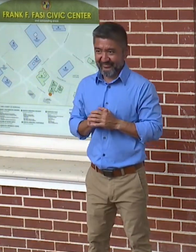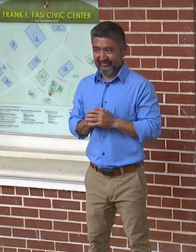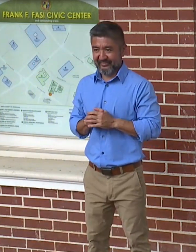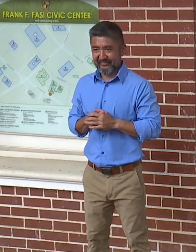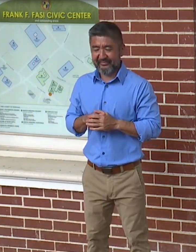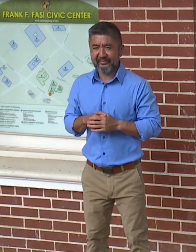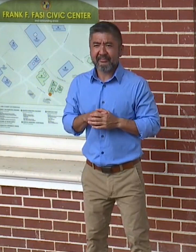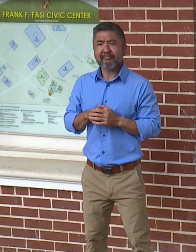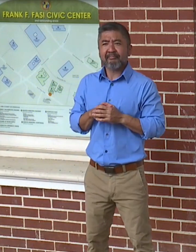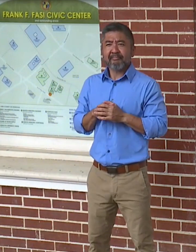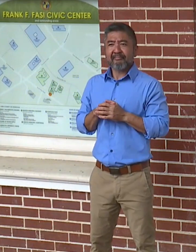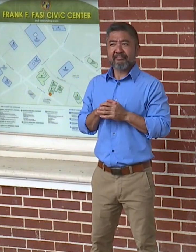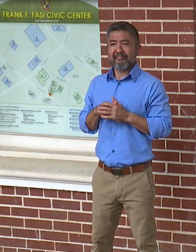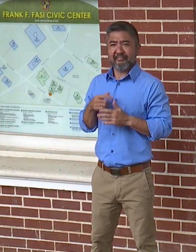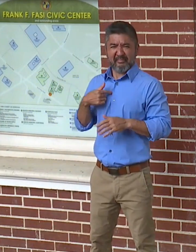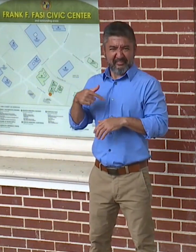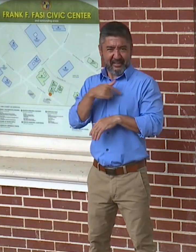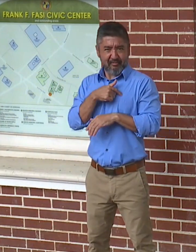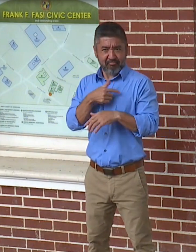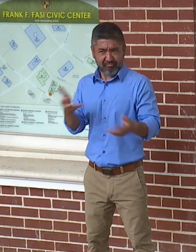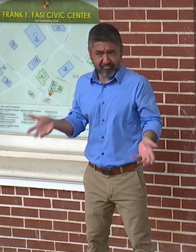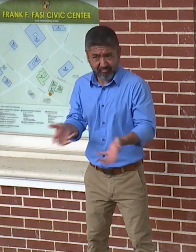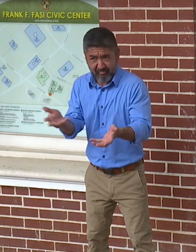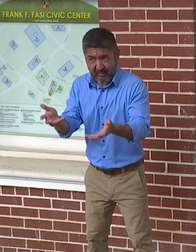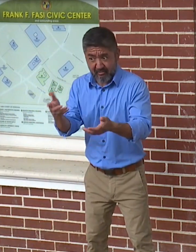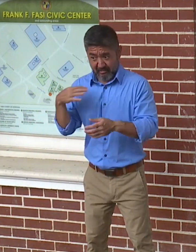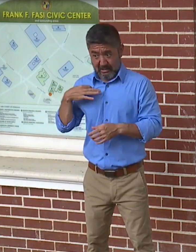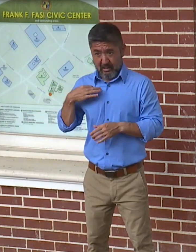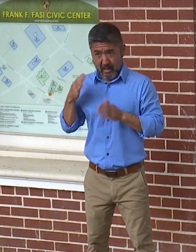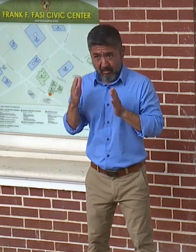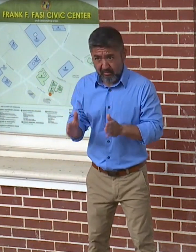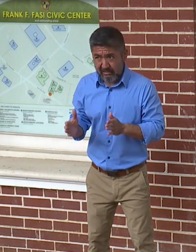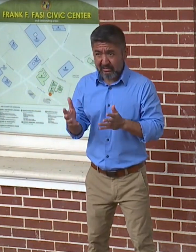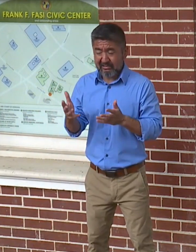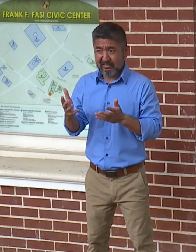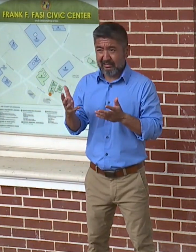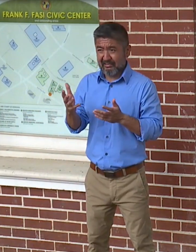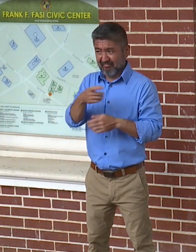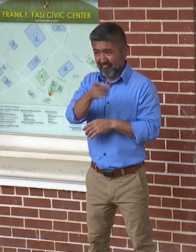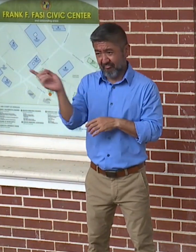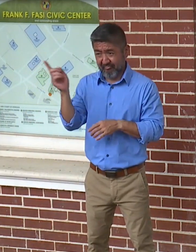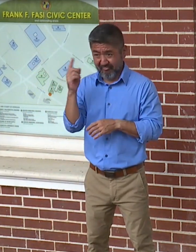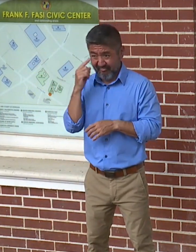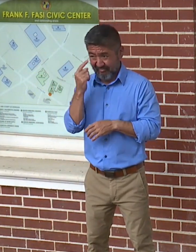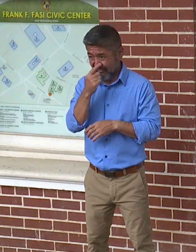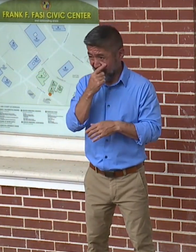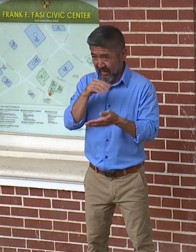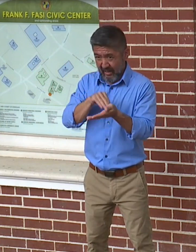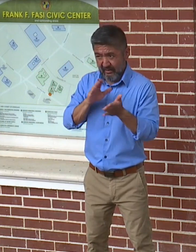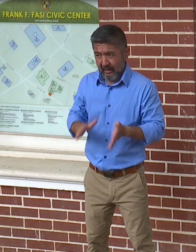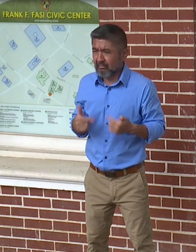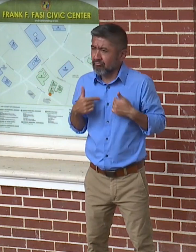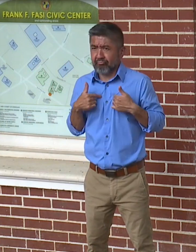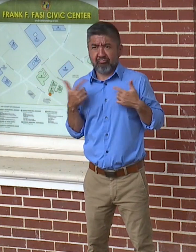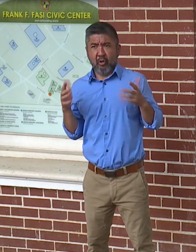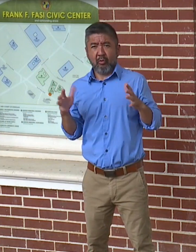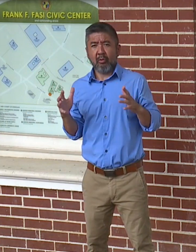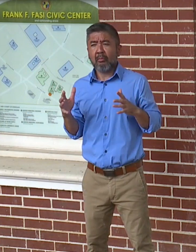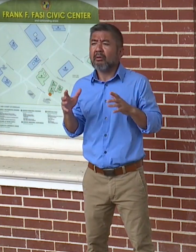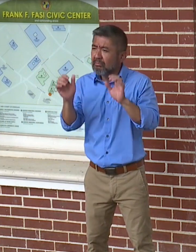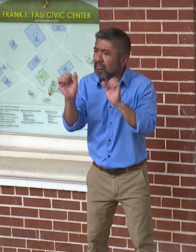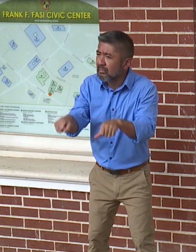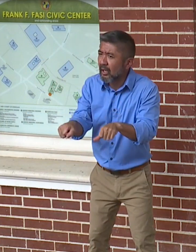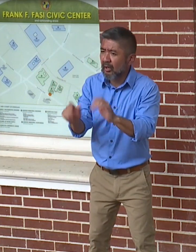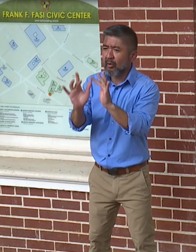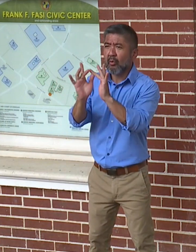We encourage these applicants who do not currently have any eye care doctor to either go online,